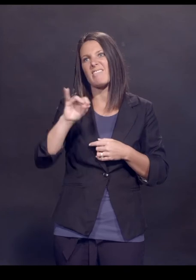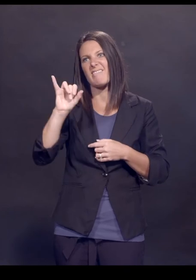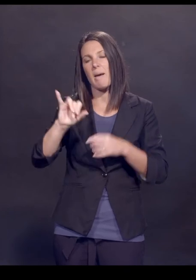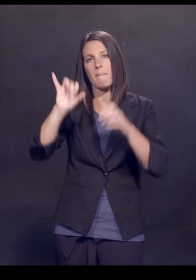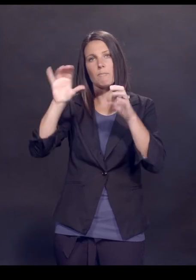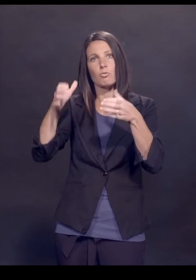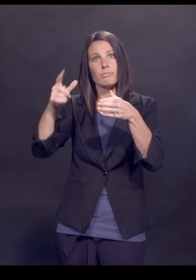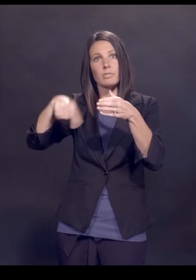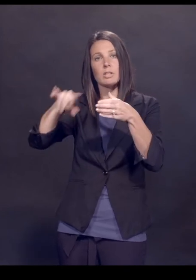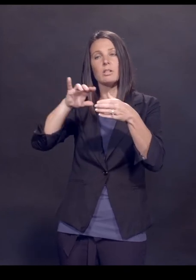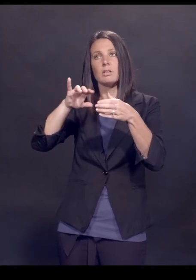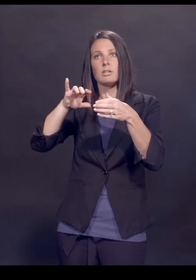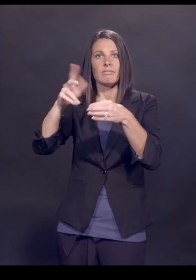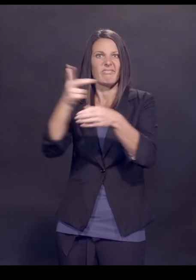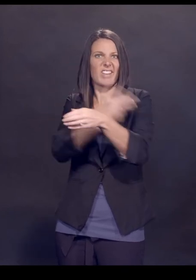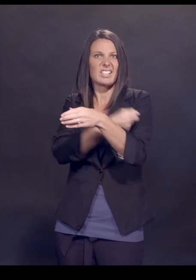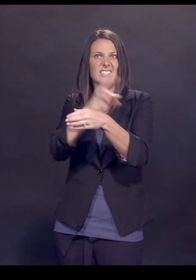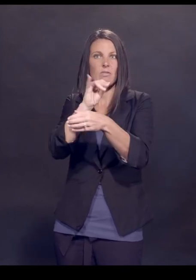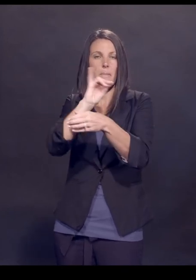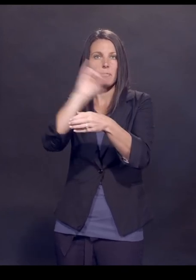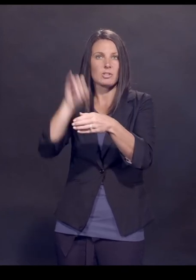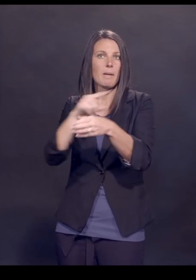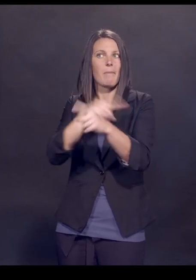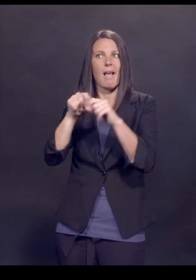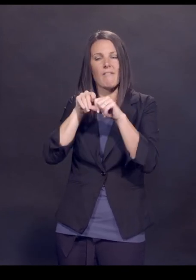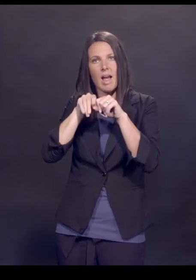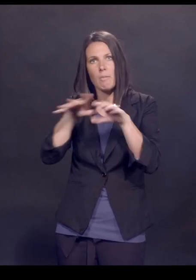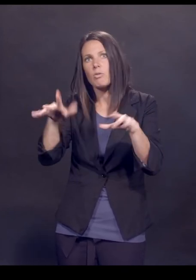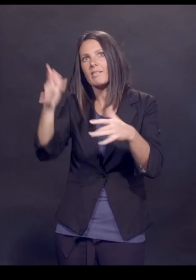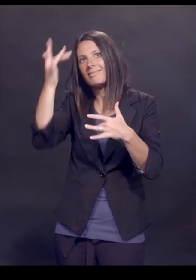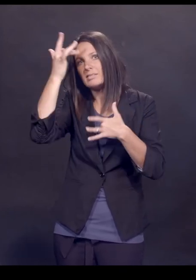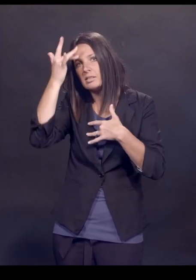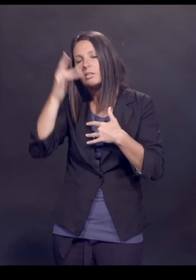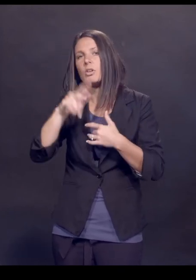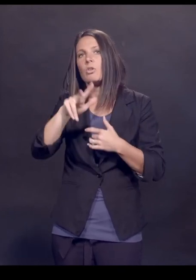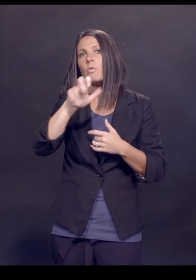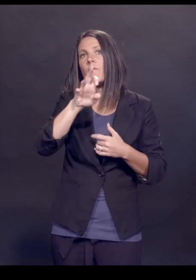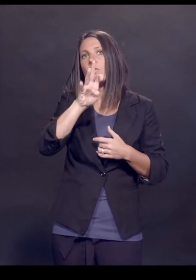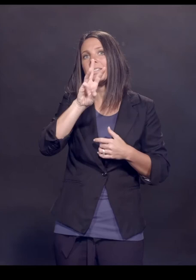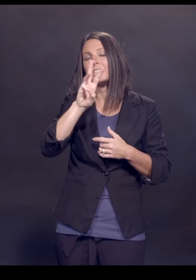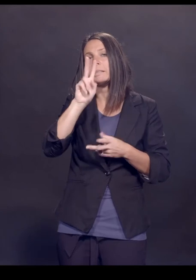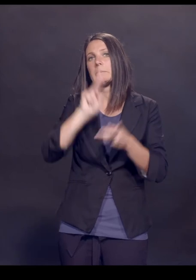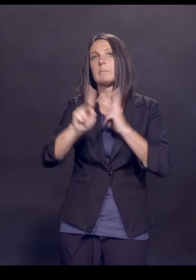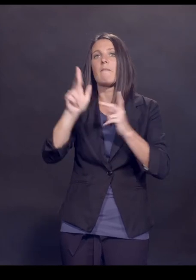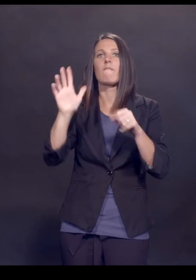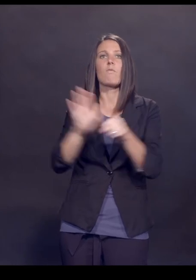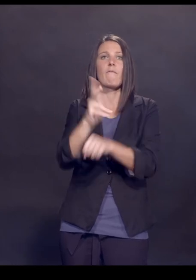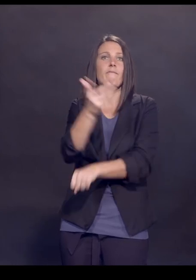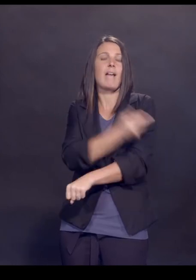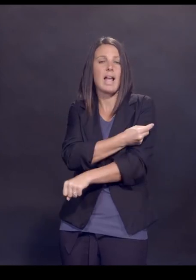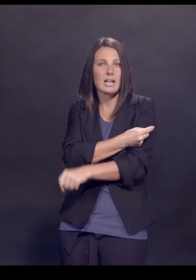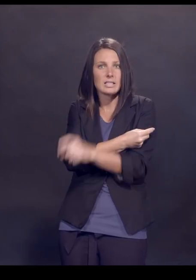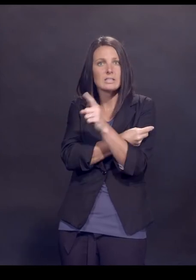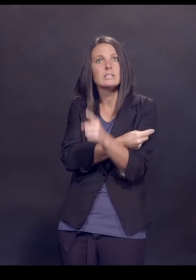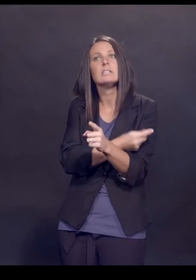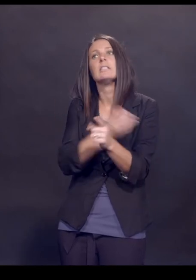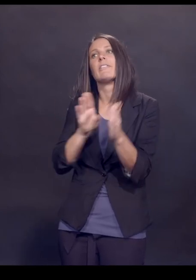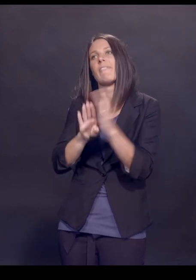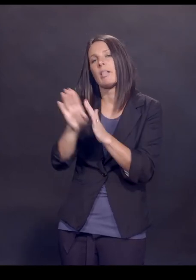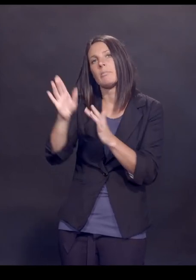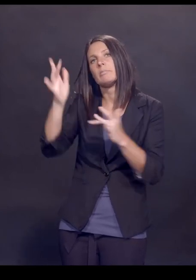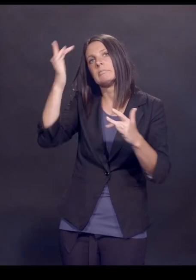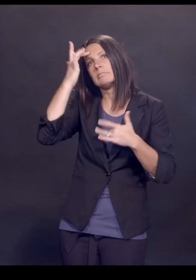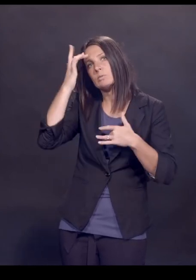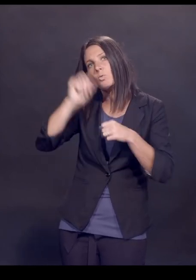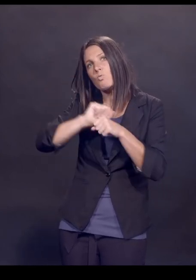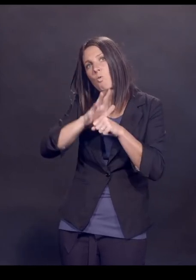group were vaccinated, there was an outbreak. So 346 people who were fully vaccinated nonetheless developed COVID.